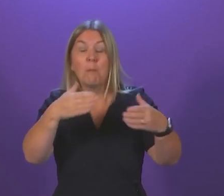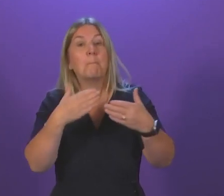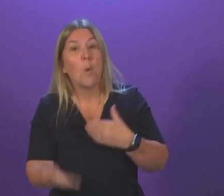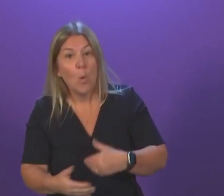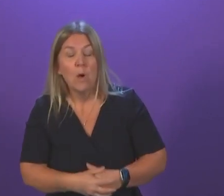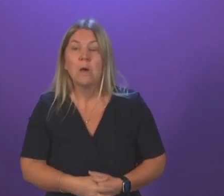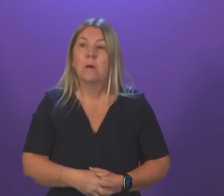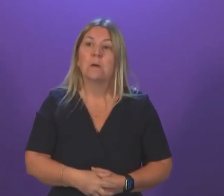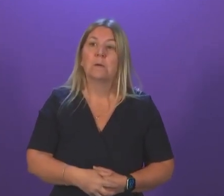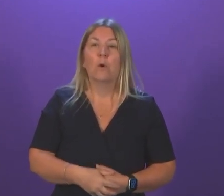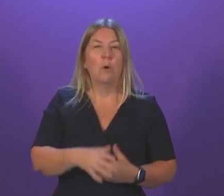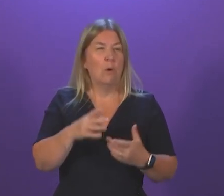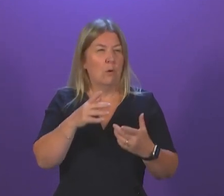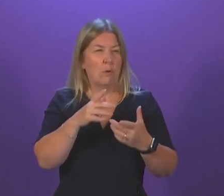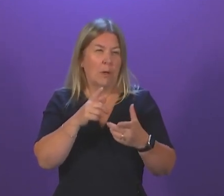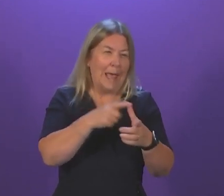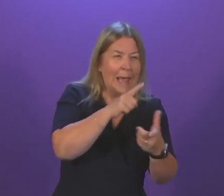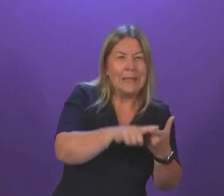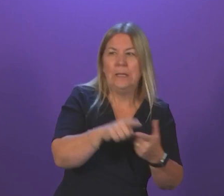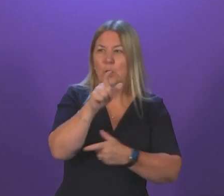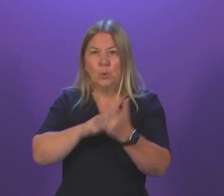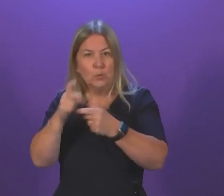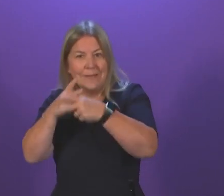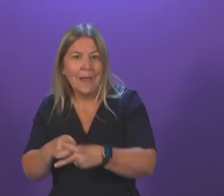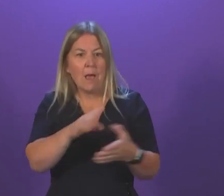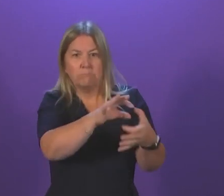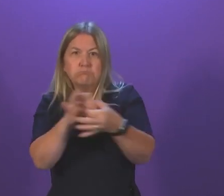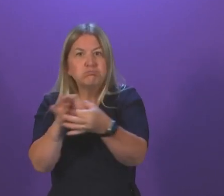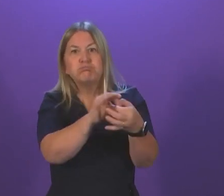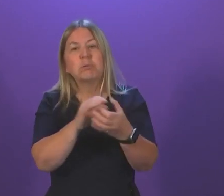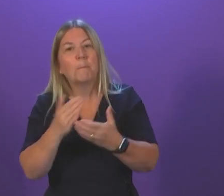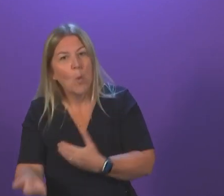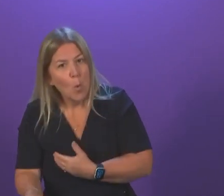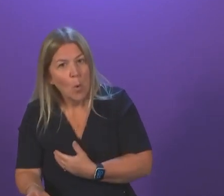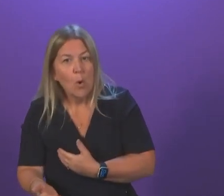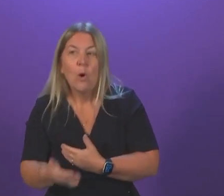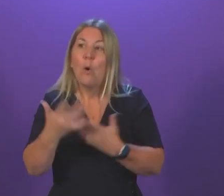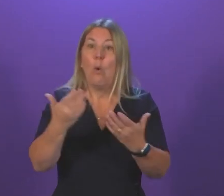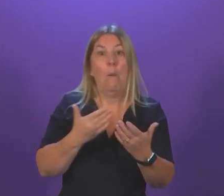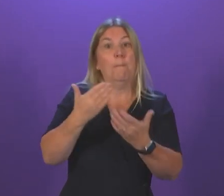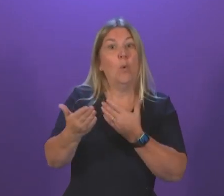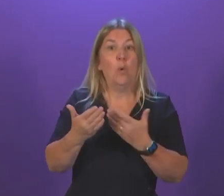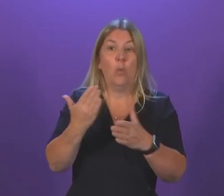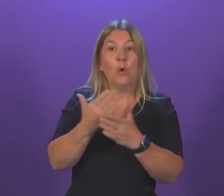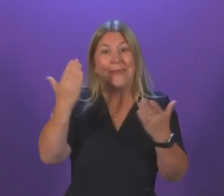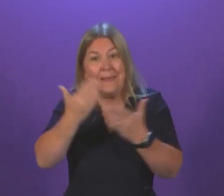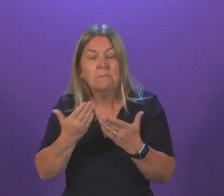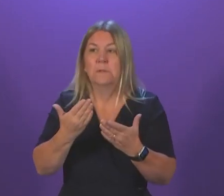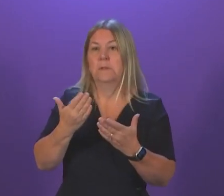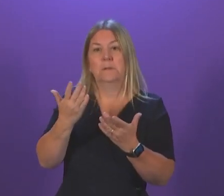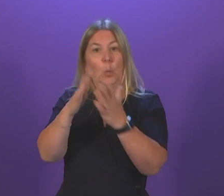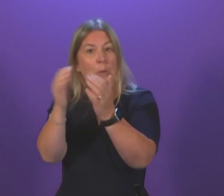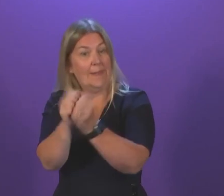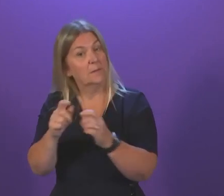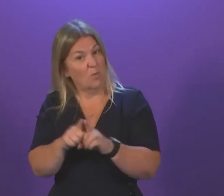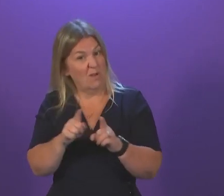with social and community care to maximise the community response and enhancing evening and weekend working. So we will continue to